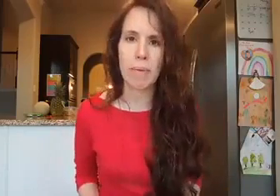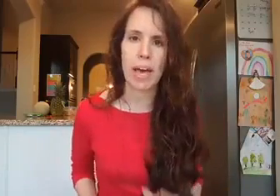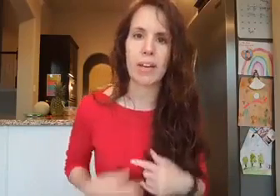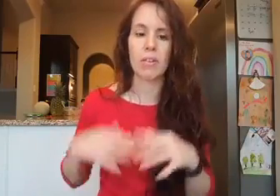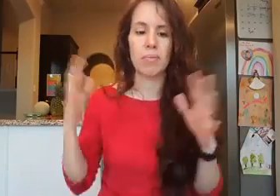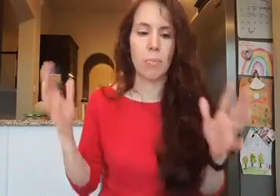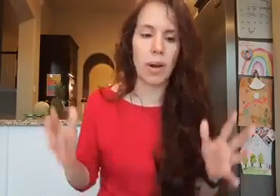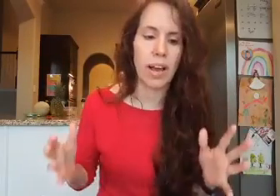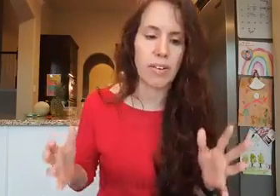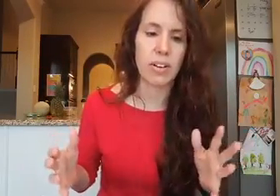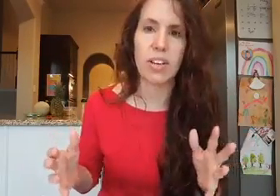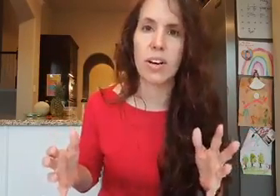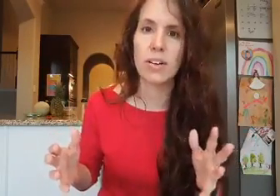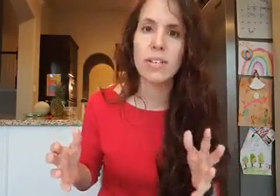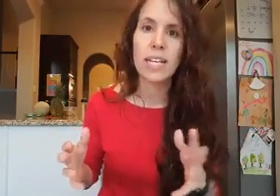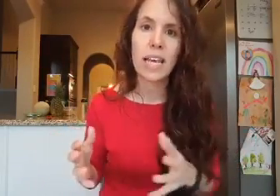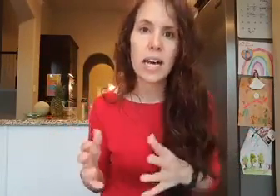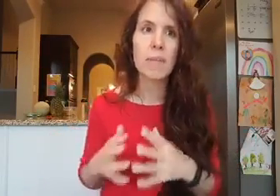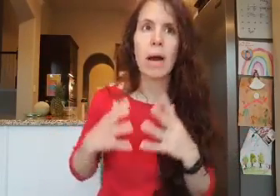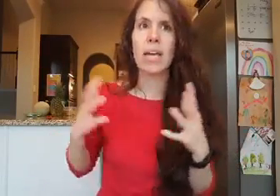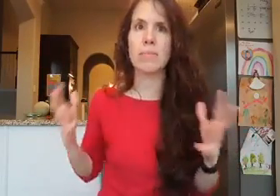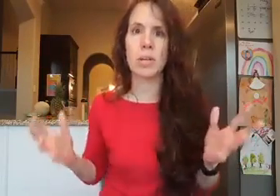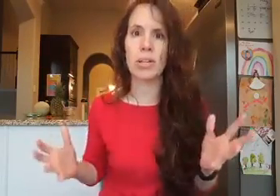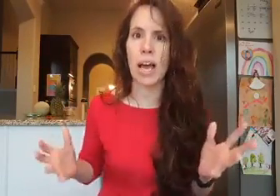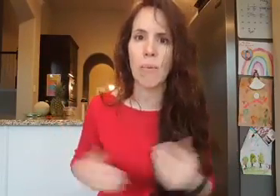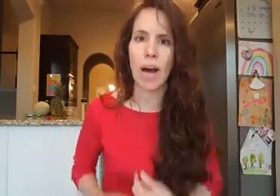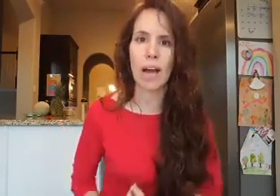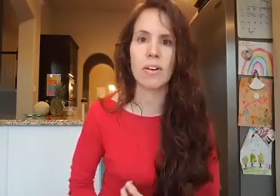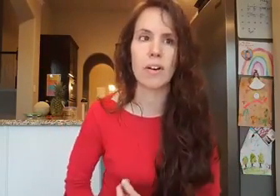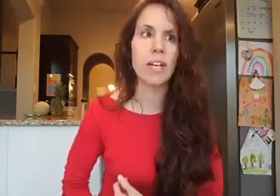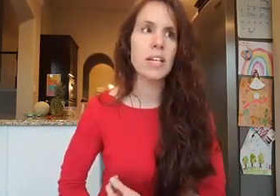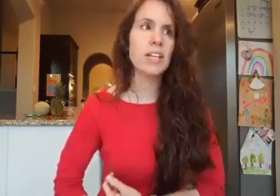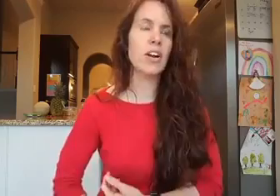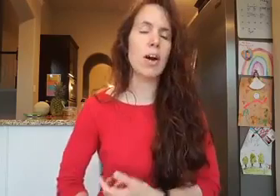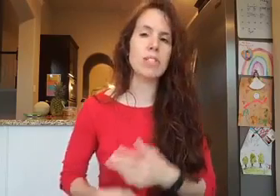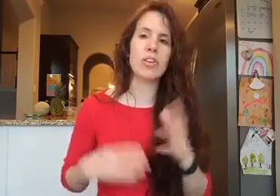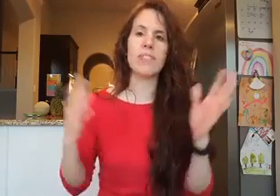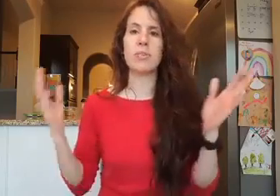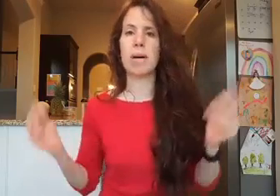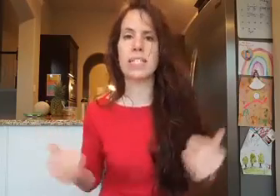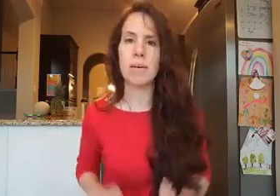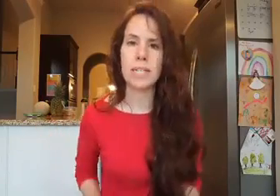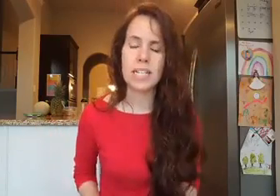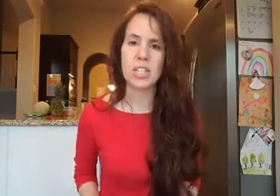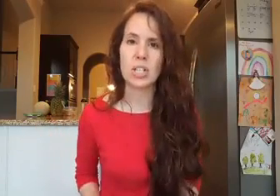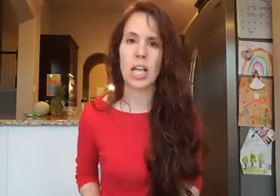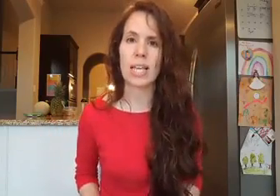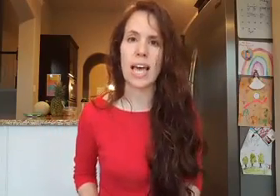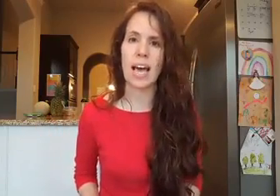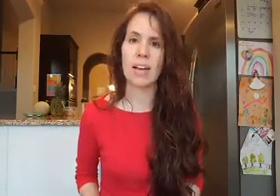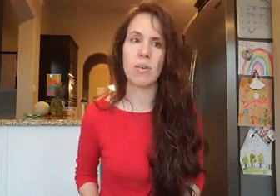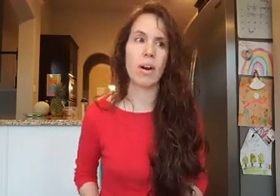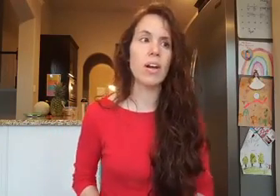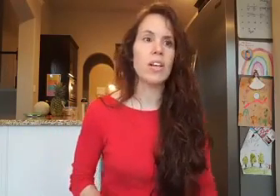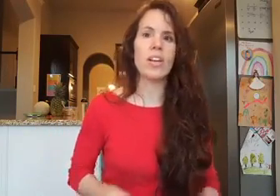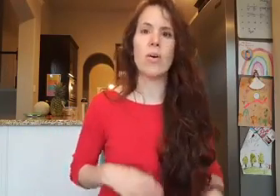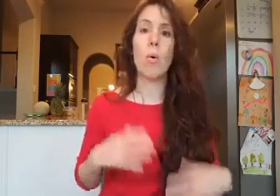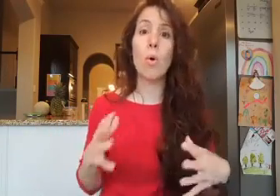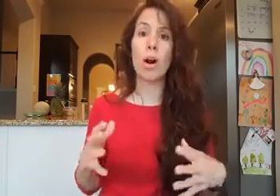bad or whatever, you know, thank God my hips aren't that wide or, you know, I'm just grateful my tummy doesn't look like that or, you know, or